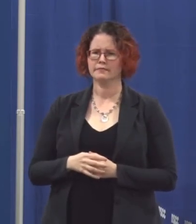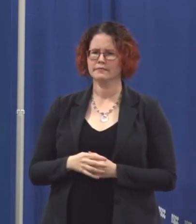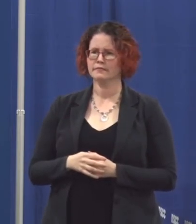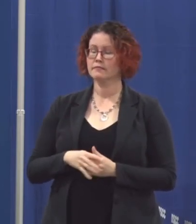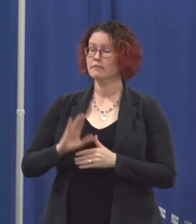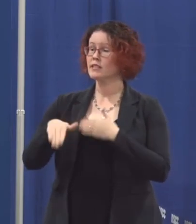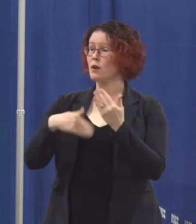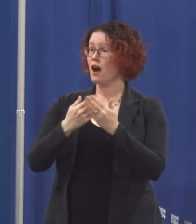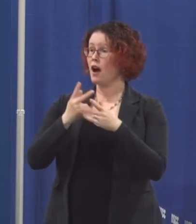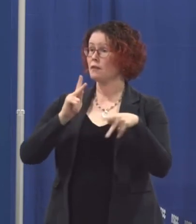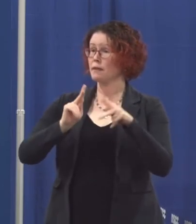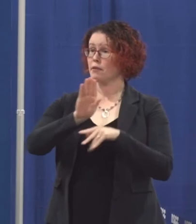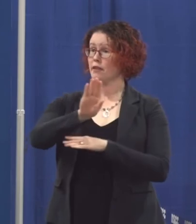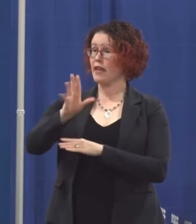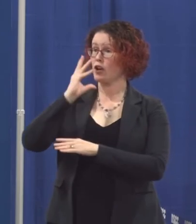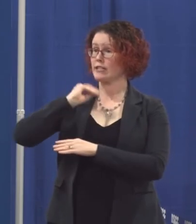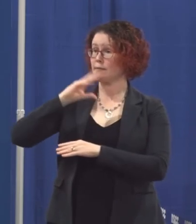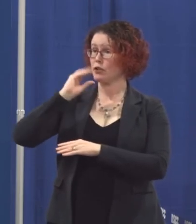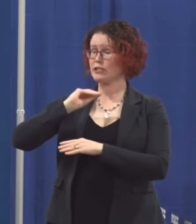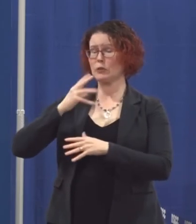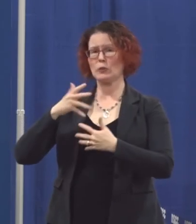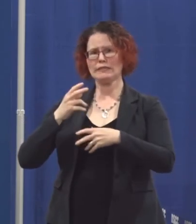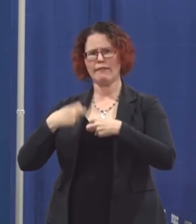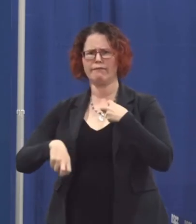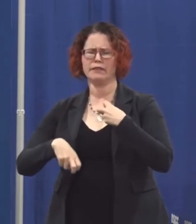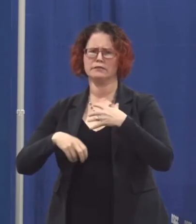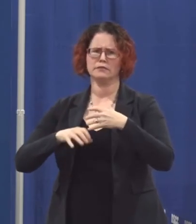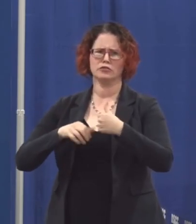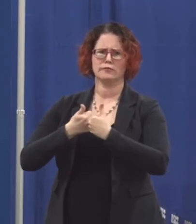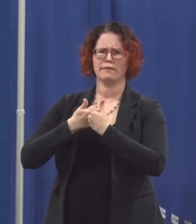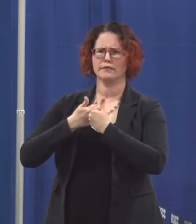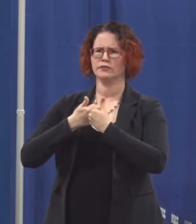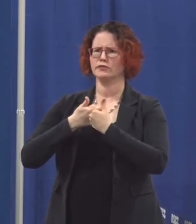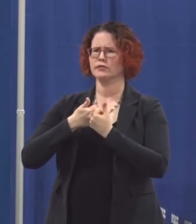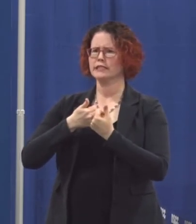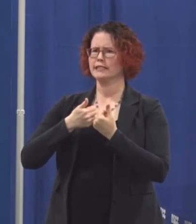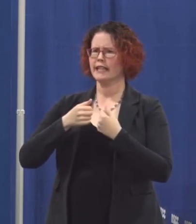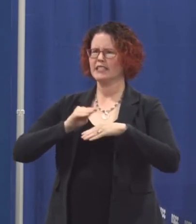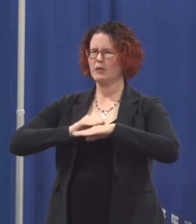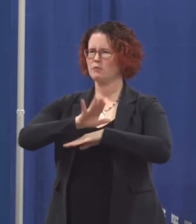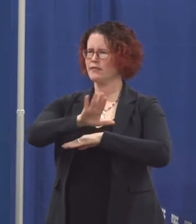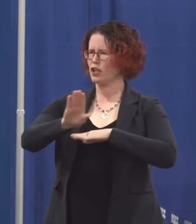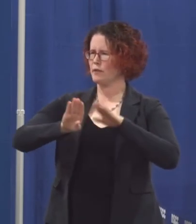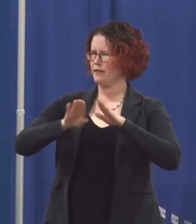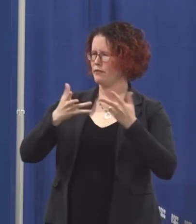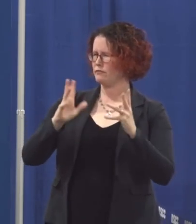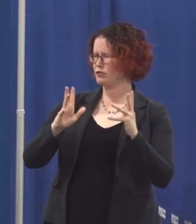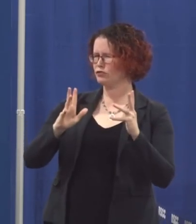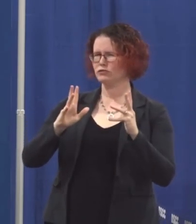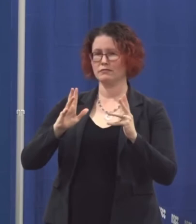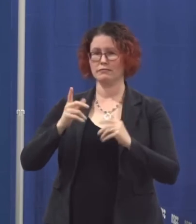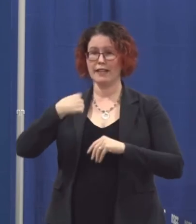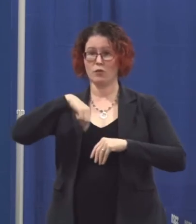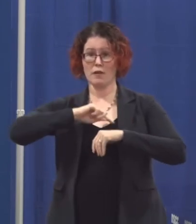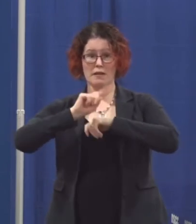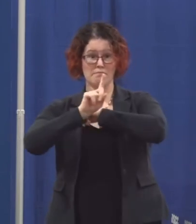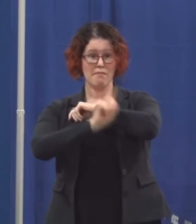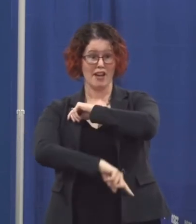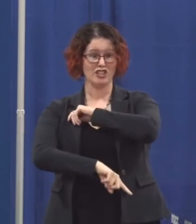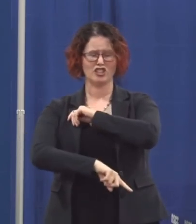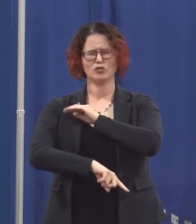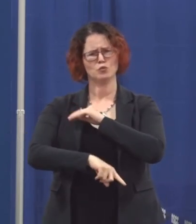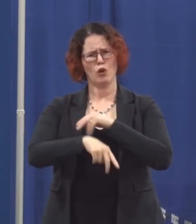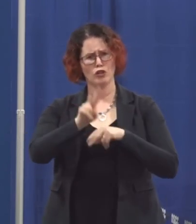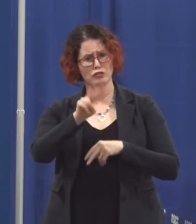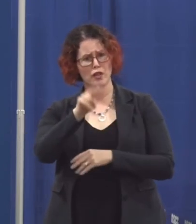have challenges that affect their day-to-day lives and their behavior and that we should not penalize them for it our world today